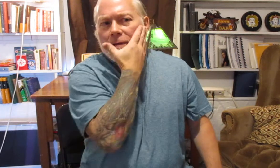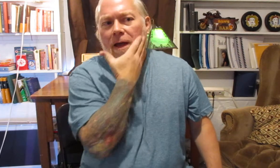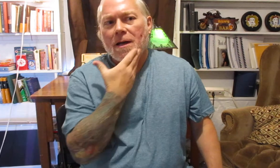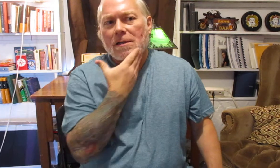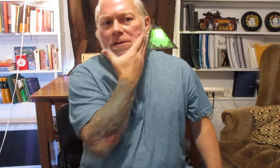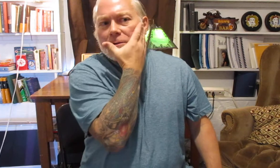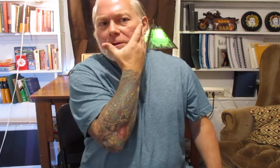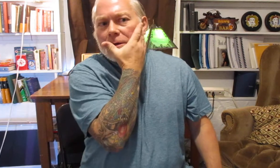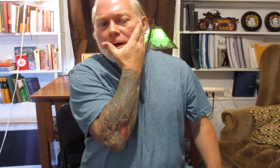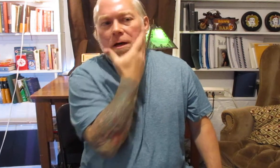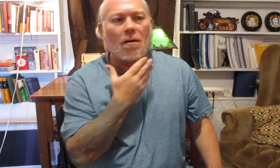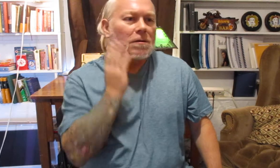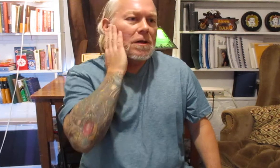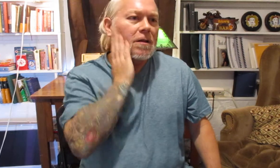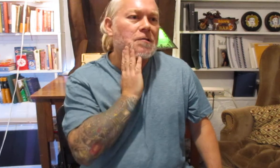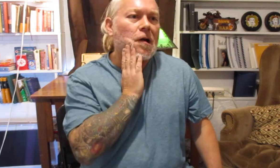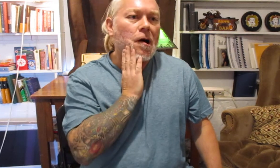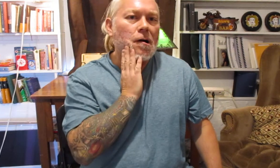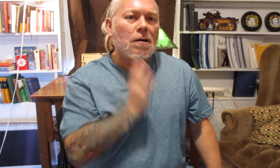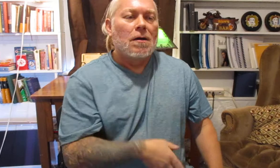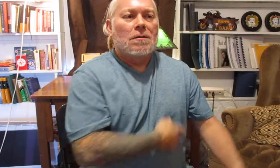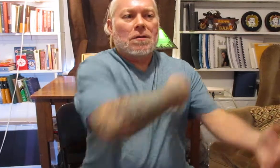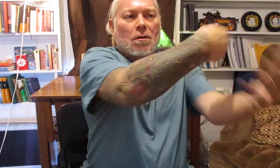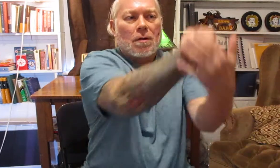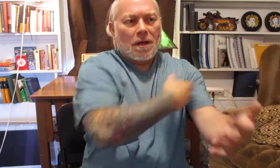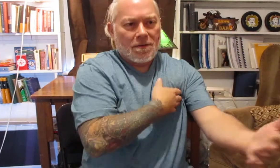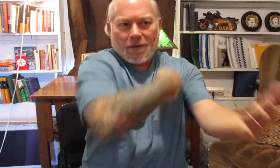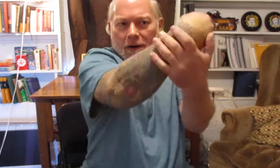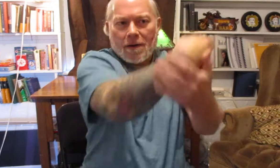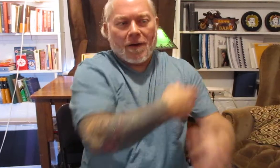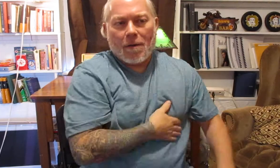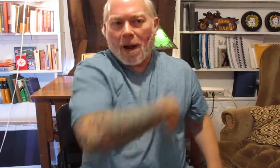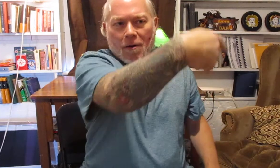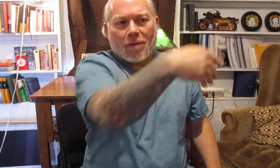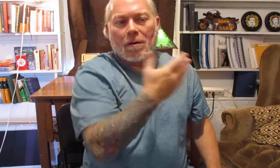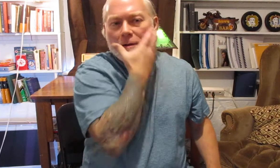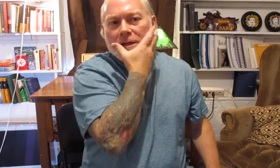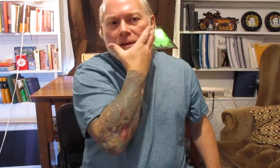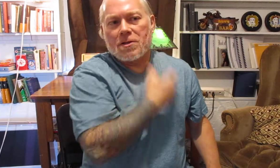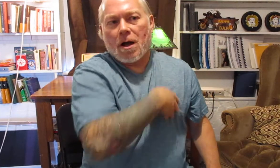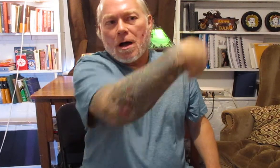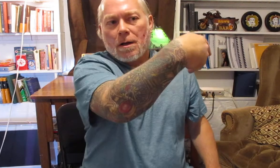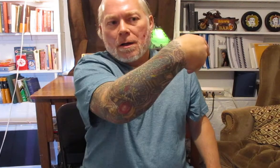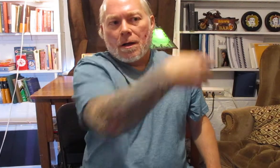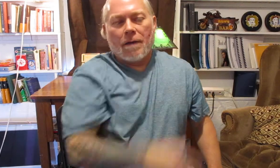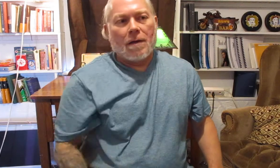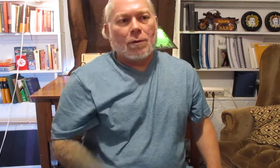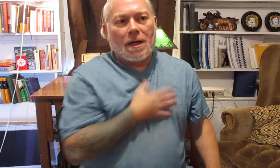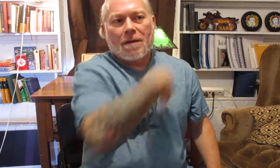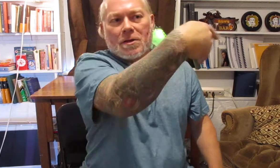that is used uh alongside the jaw so it's very very powerful alongside the jaw and then when you hit the